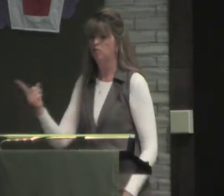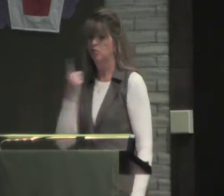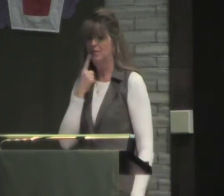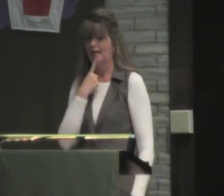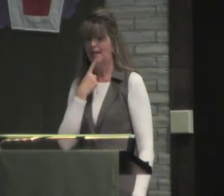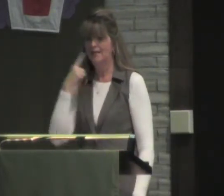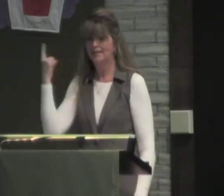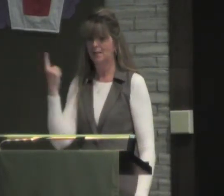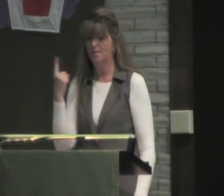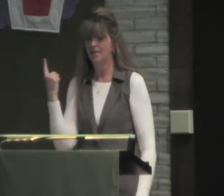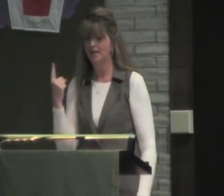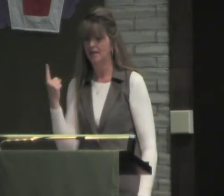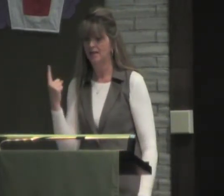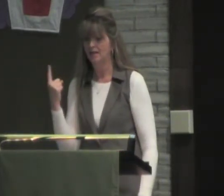If what you're about to do